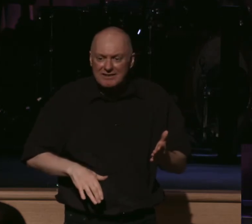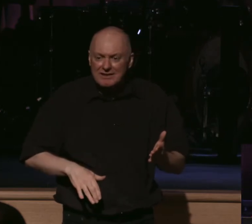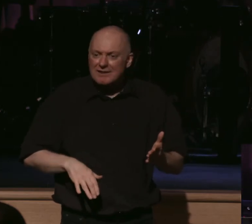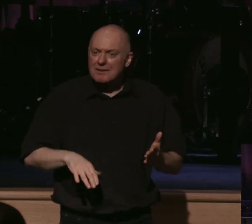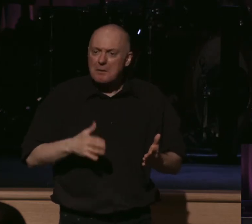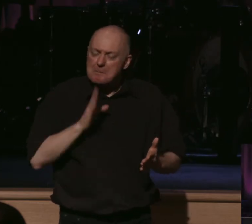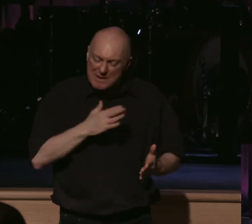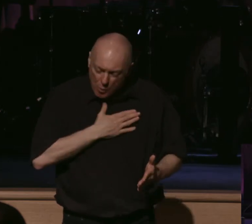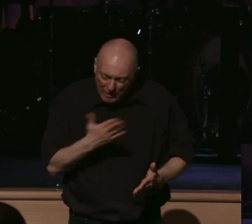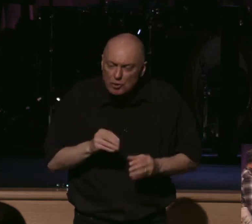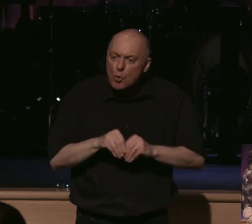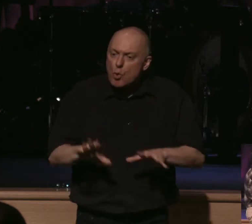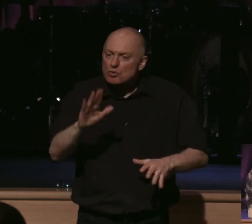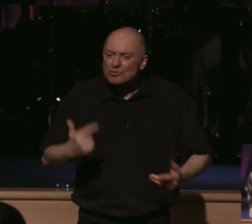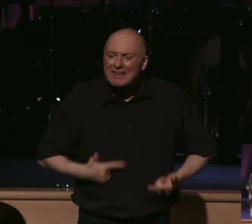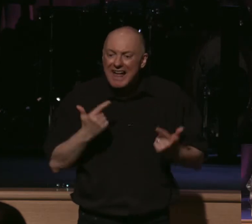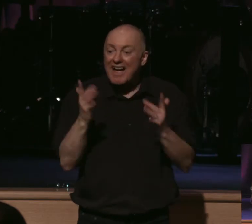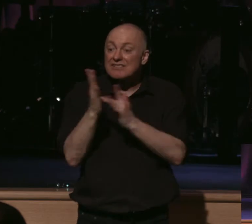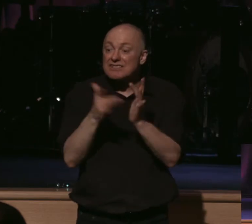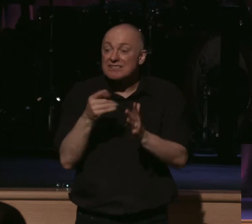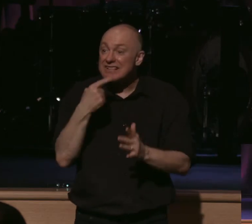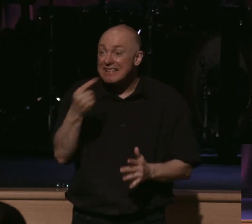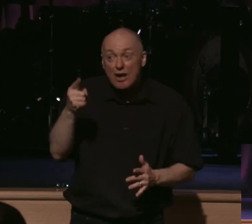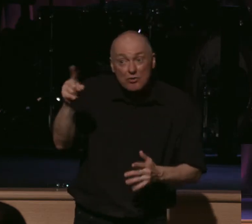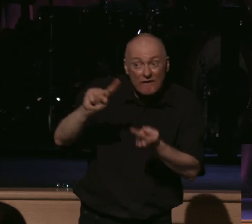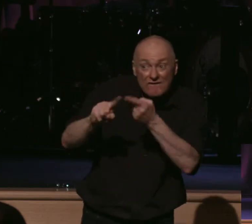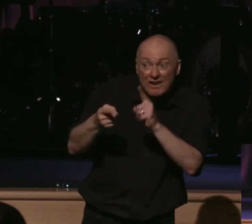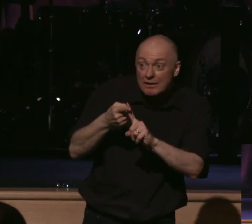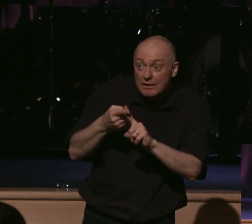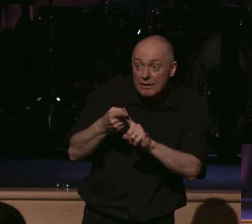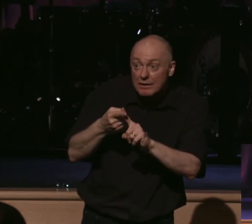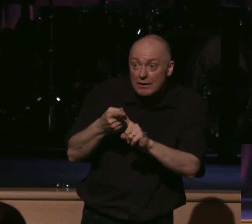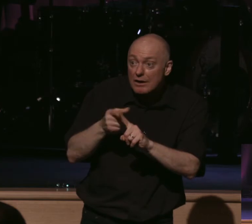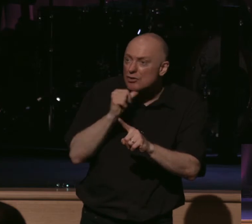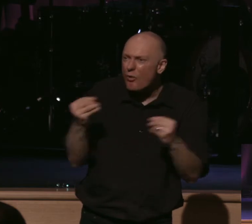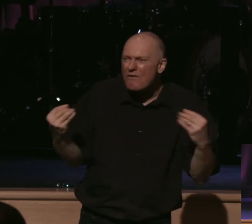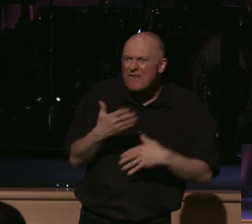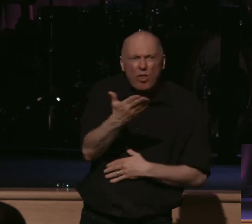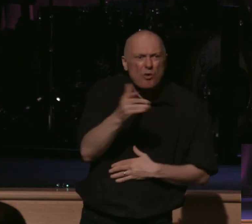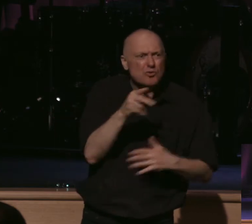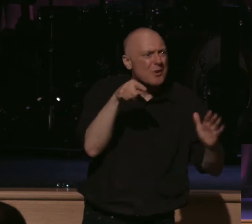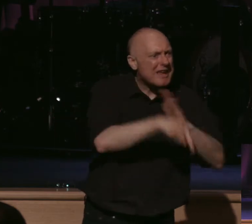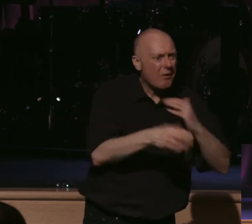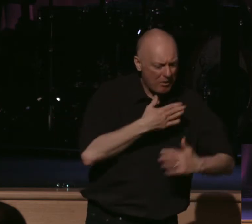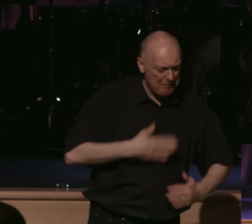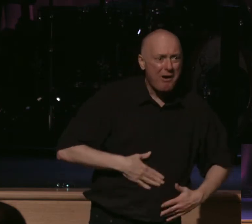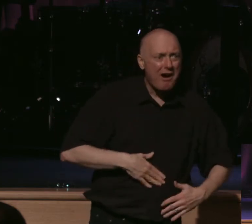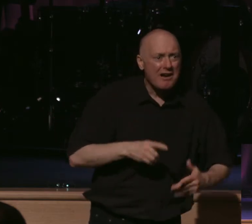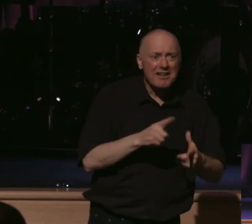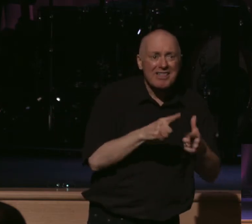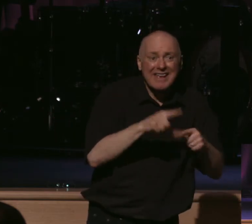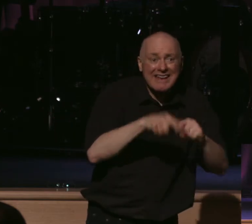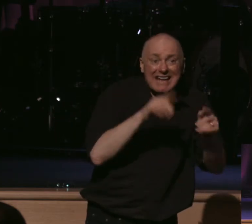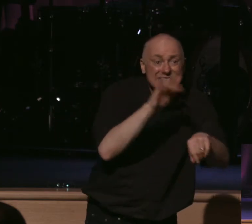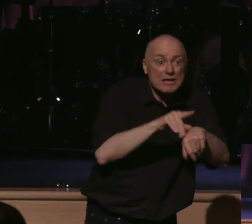life. Here, John 12. Notice, Jesus says, I tell you, my friends, do not fear those who kill the body, and after that, have nothing more that they can do.